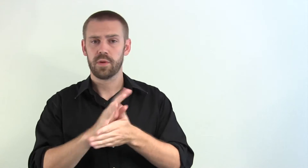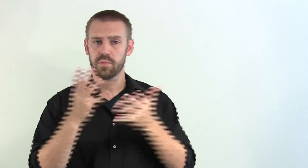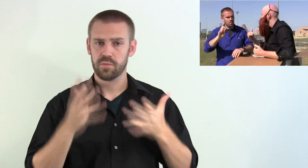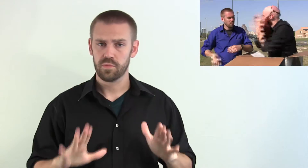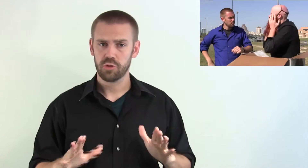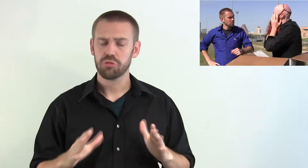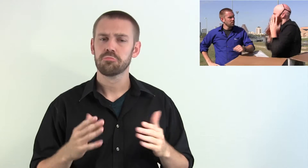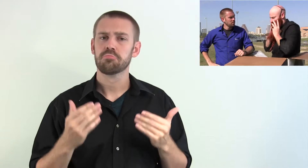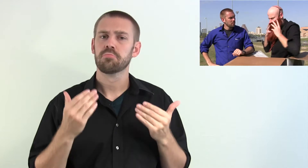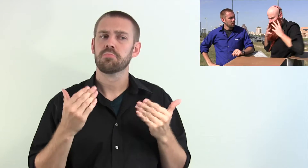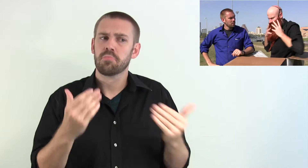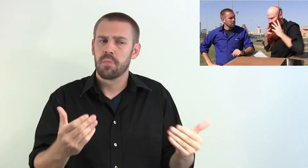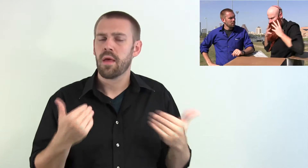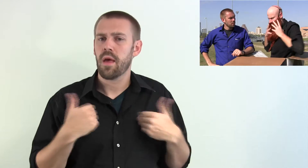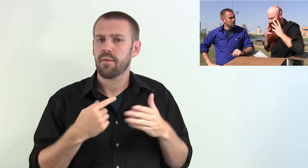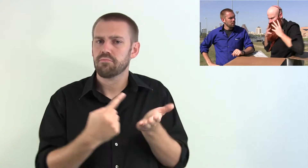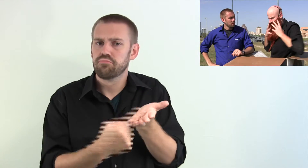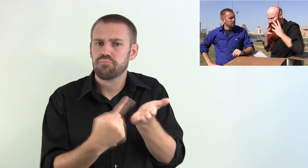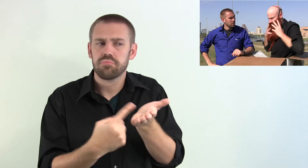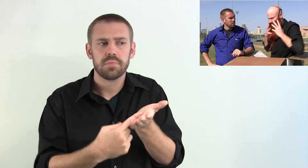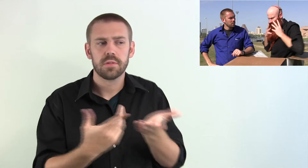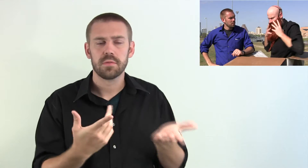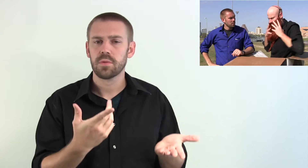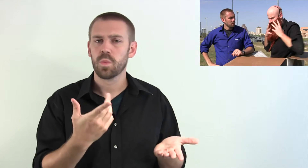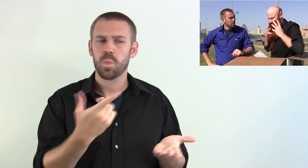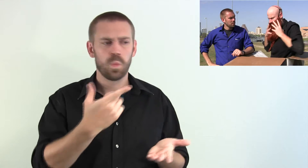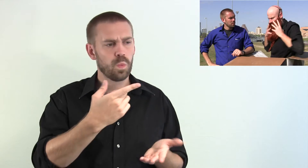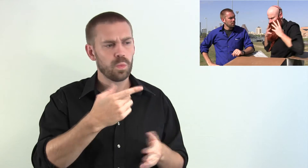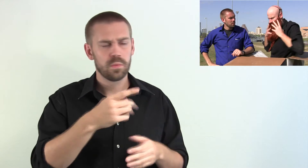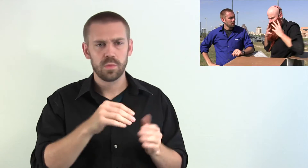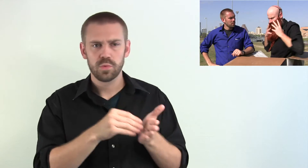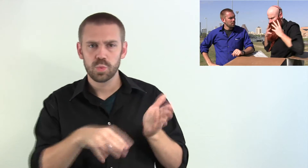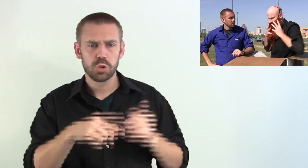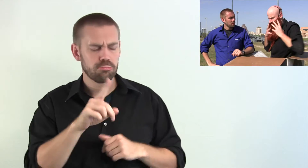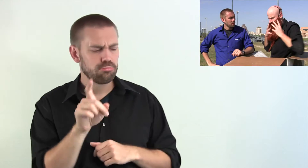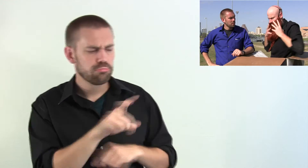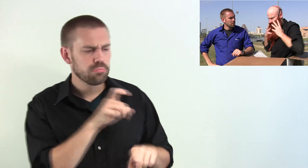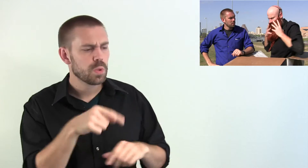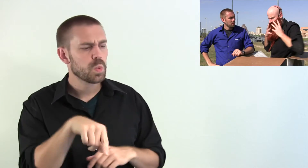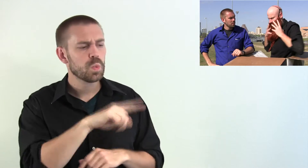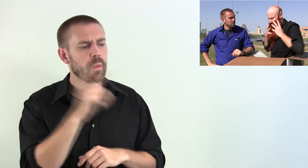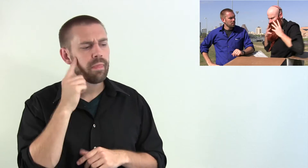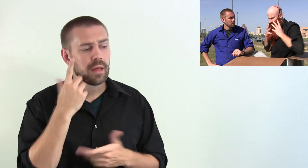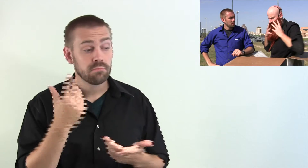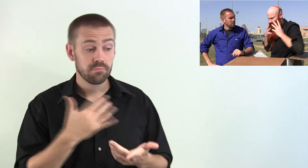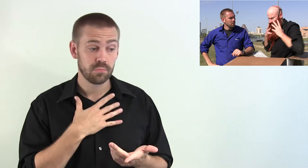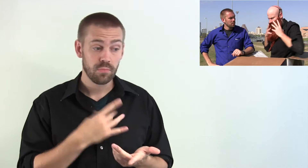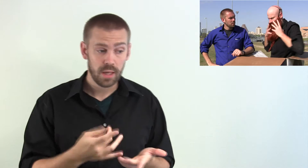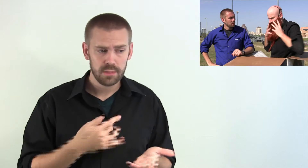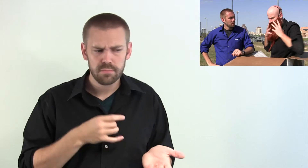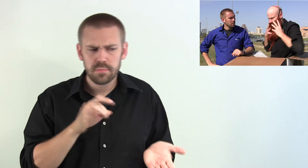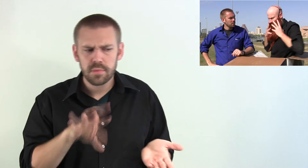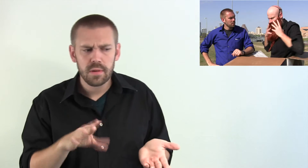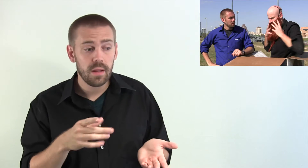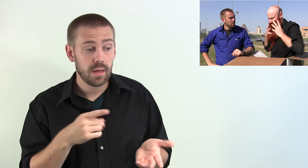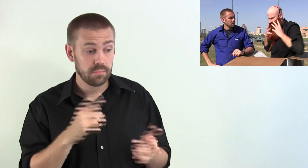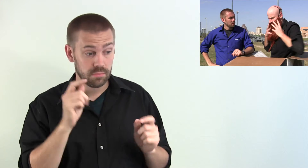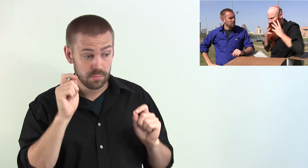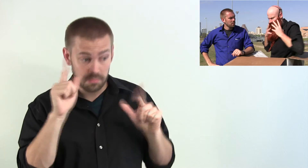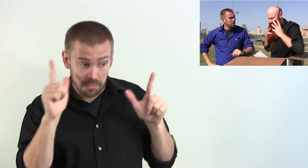Now after you've shown the video to your students, have a discussion with them. Ask them, what did you guys think about the video? Did you like it? Did you not like it? Were